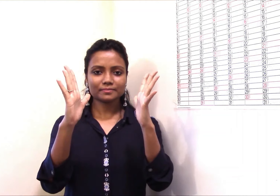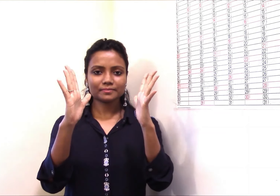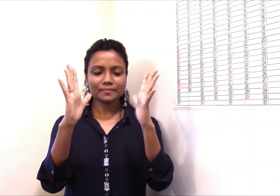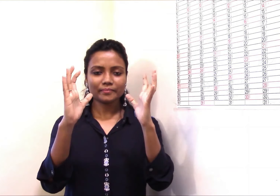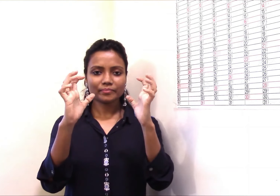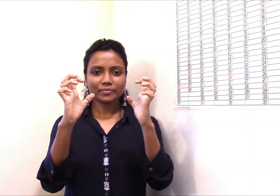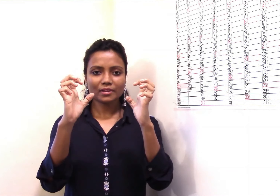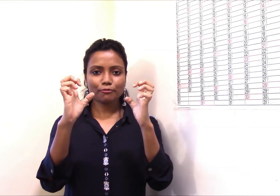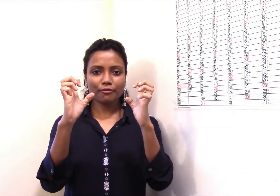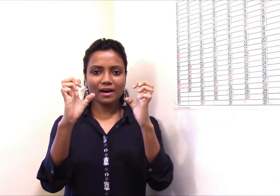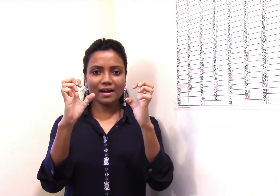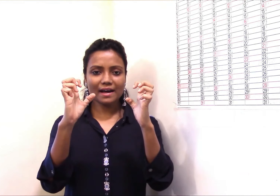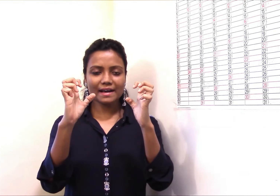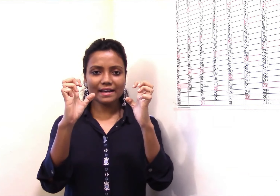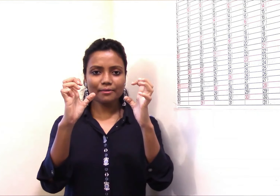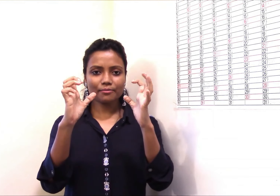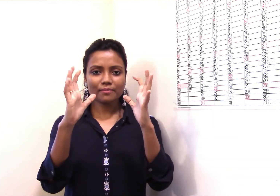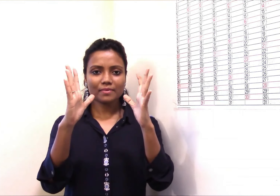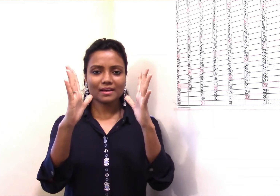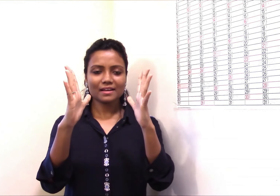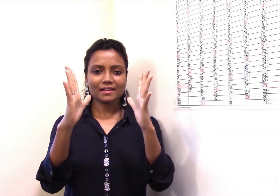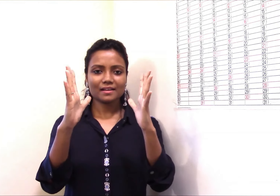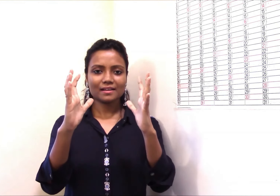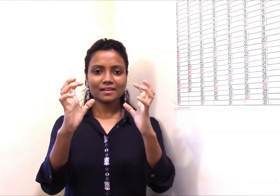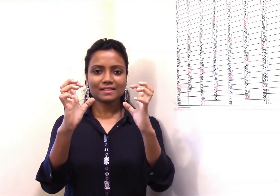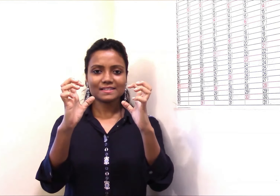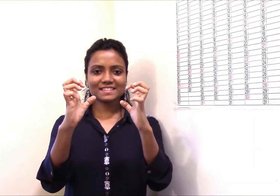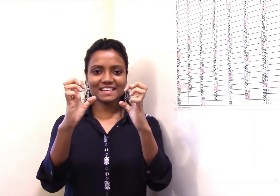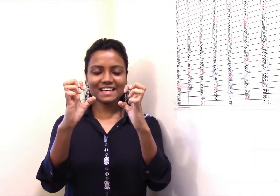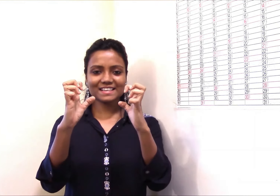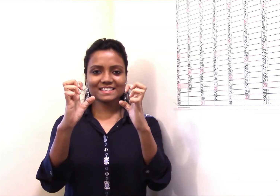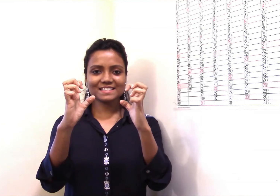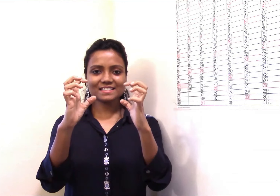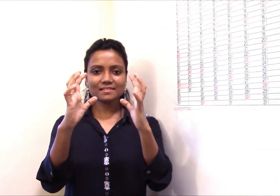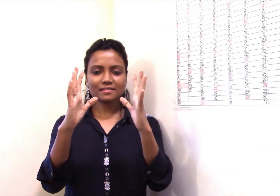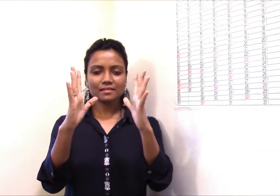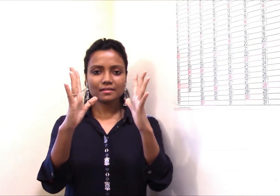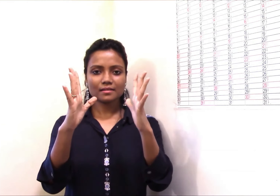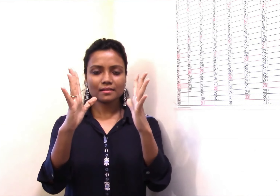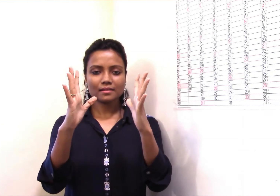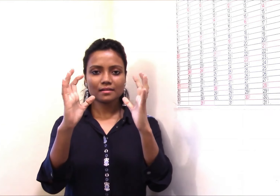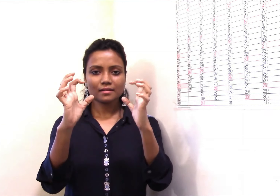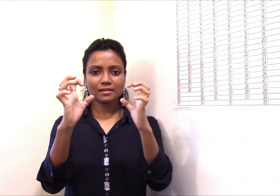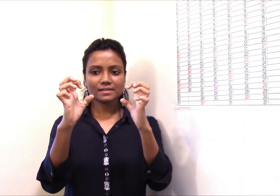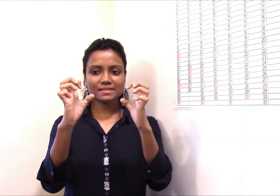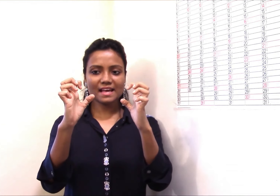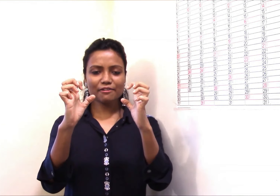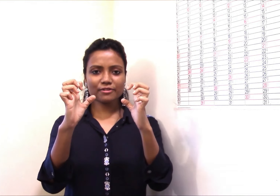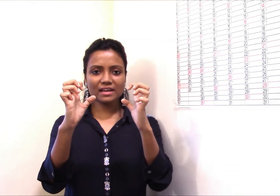five, six, seven,